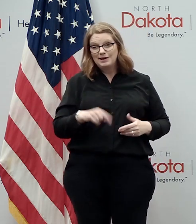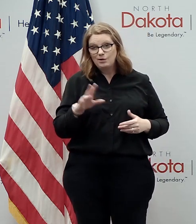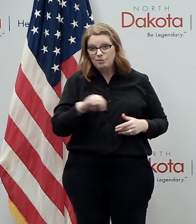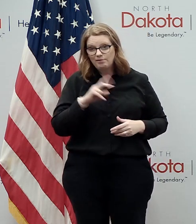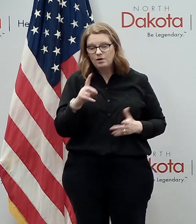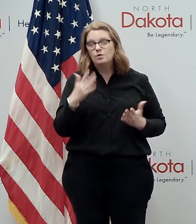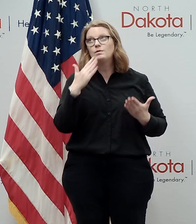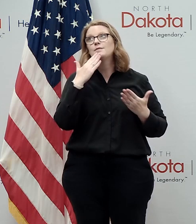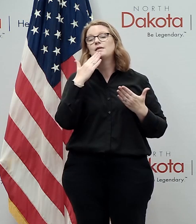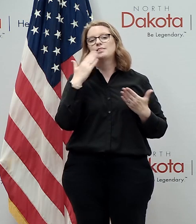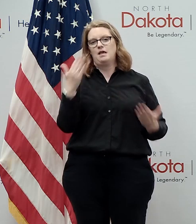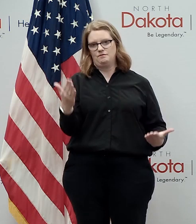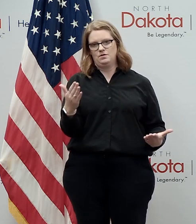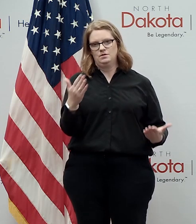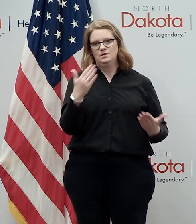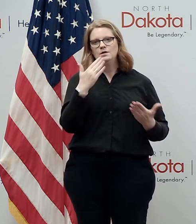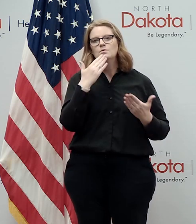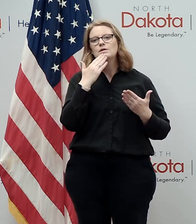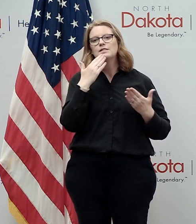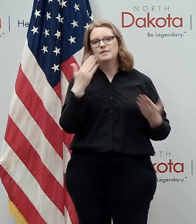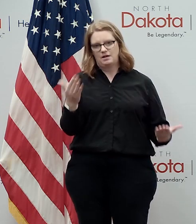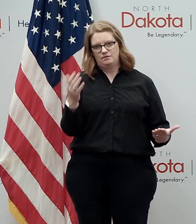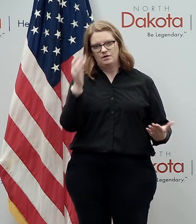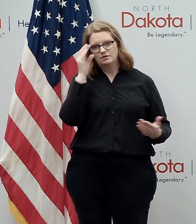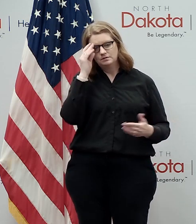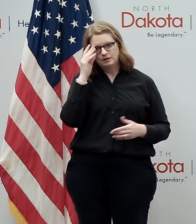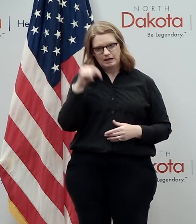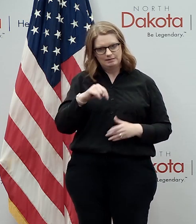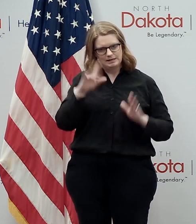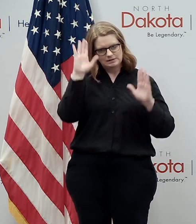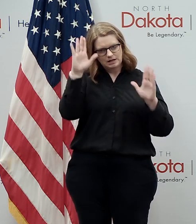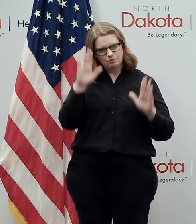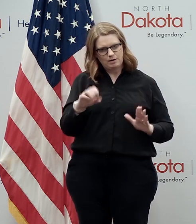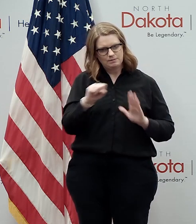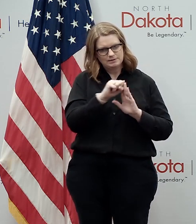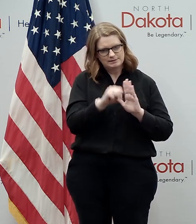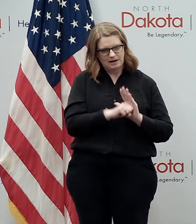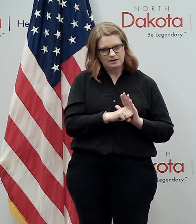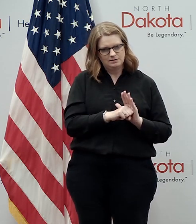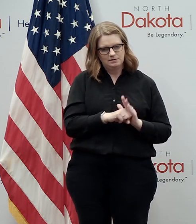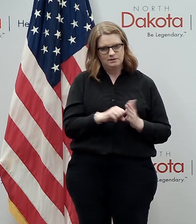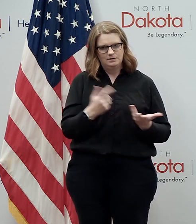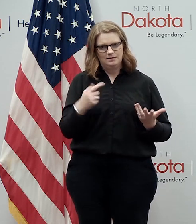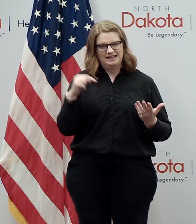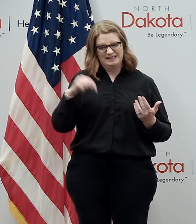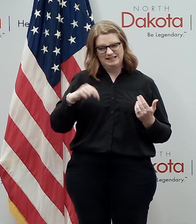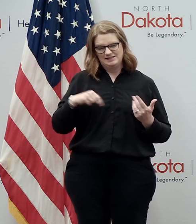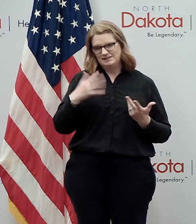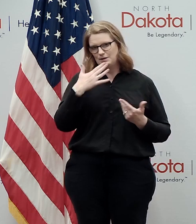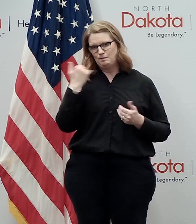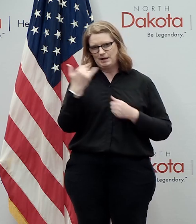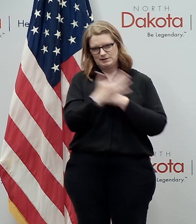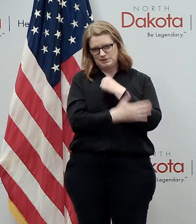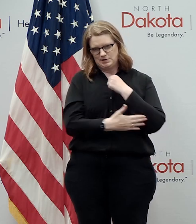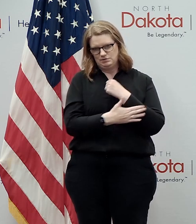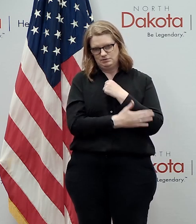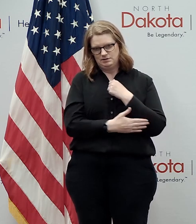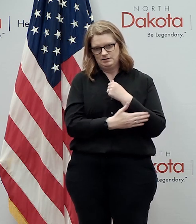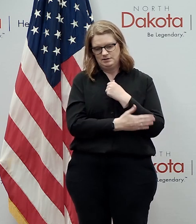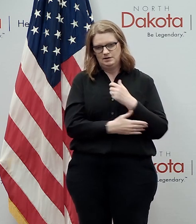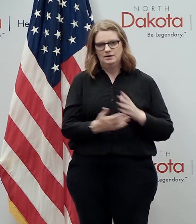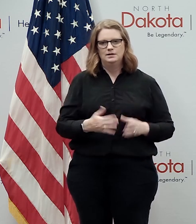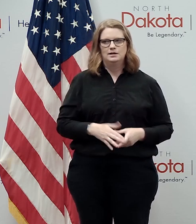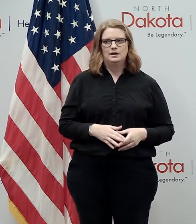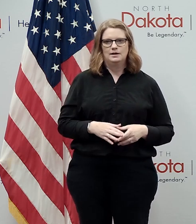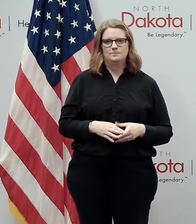uh in uh this incredible state uh in the greatest uh country in the world so again uh thank